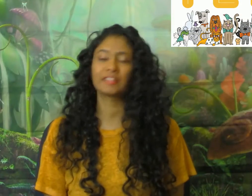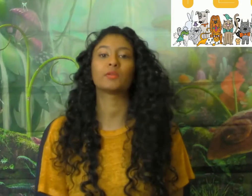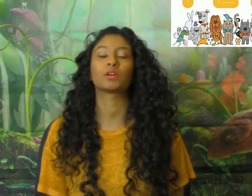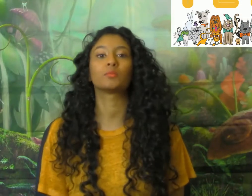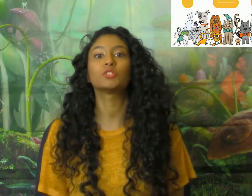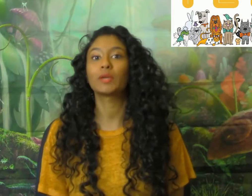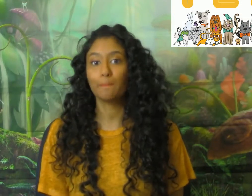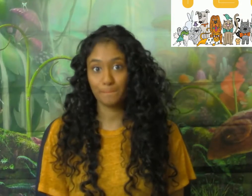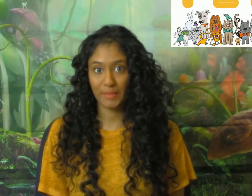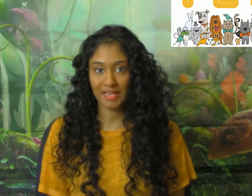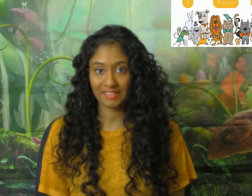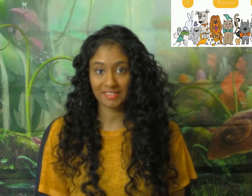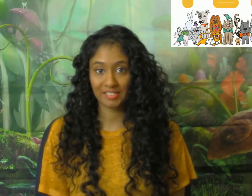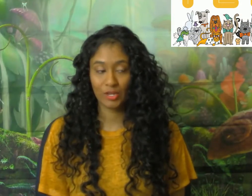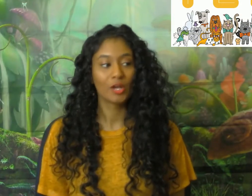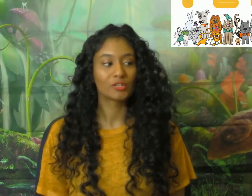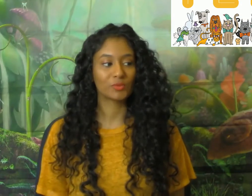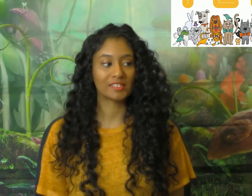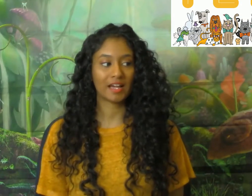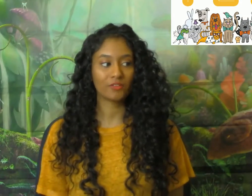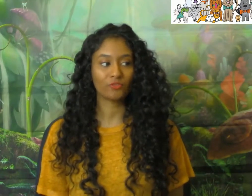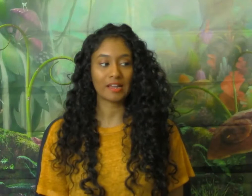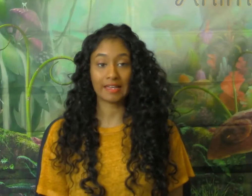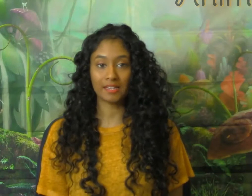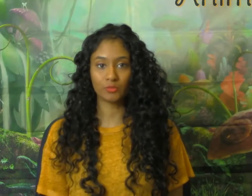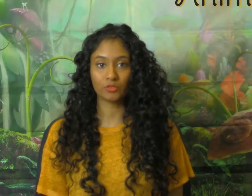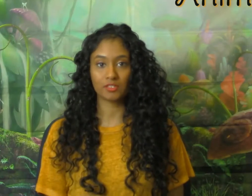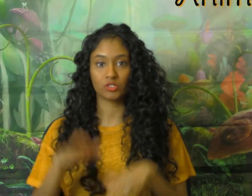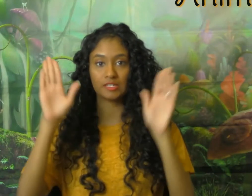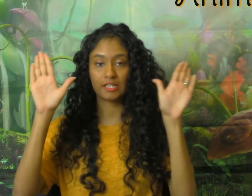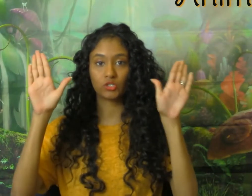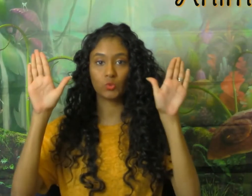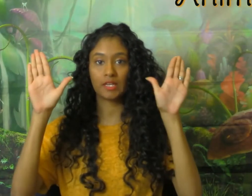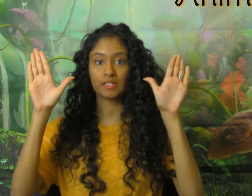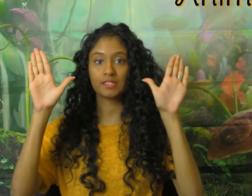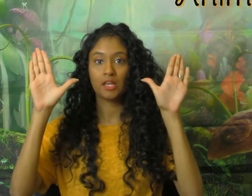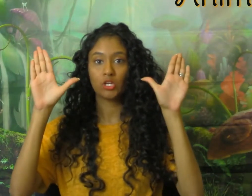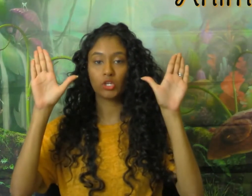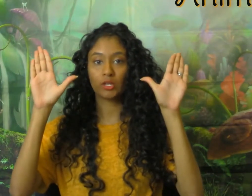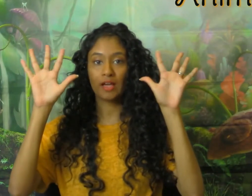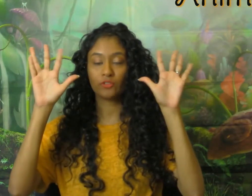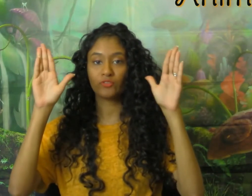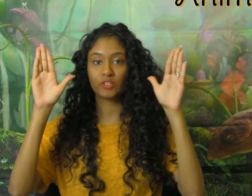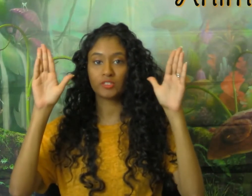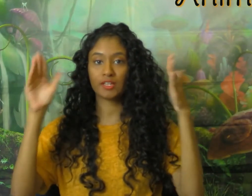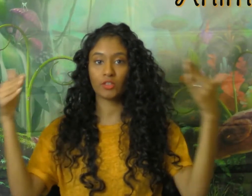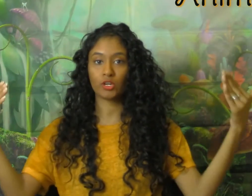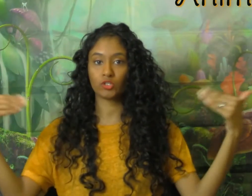we're going to be doing pets. So the sign for animals is you're going to take two hands, you're going to have your fingers together, and you're going